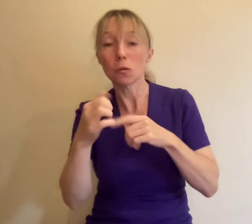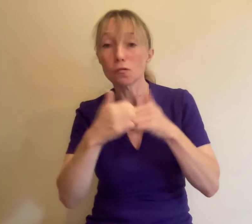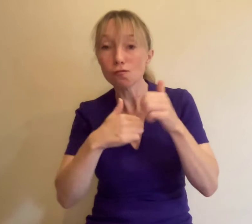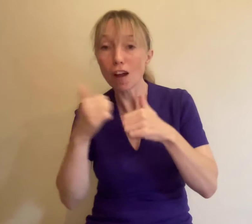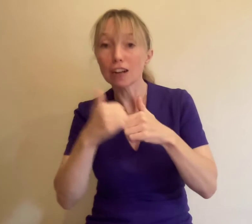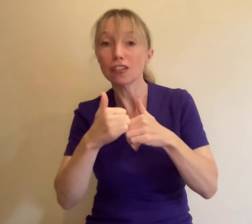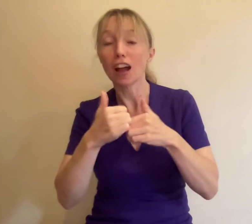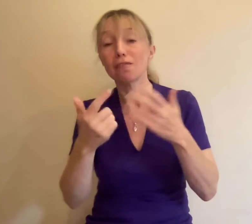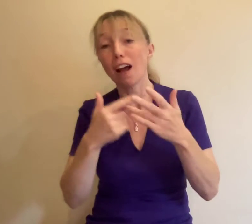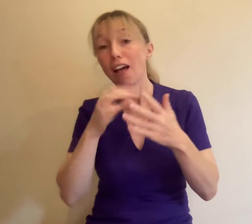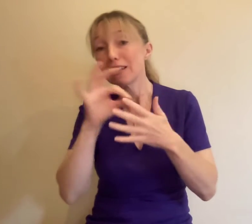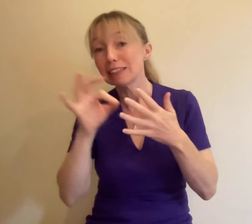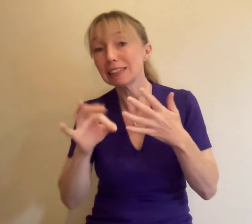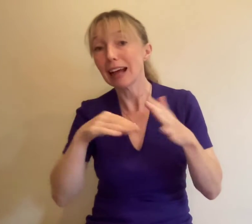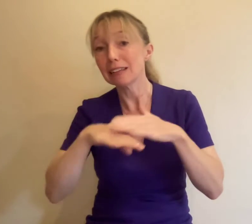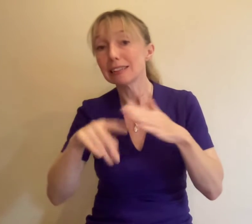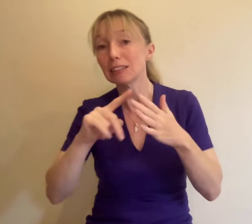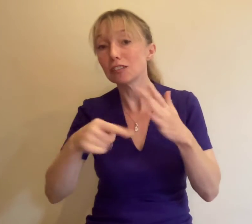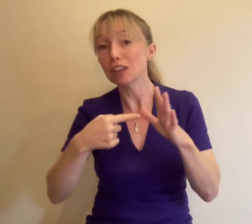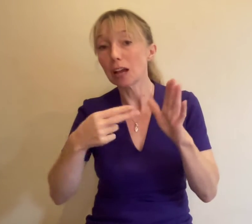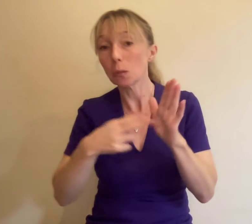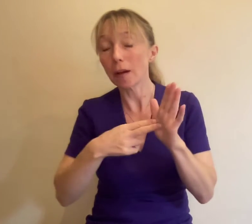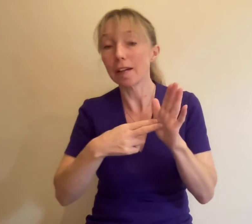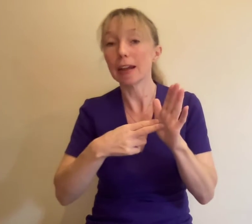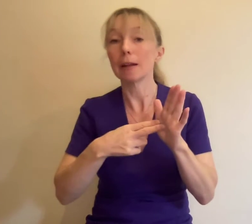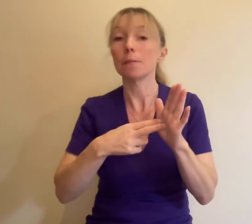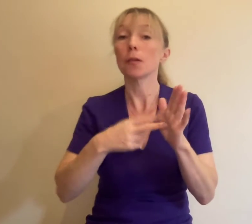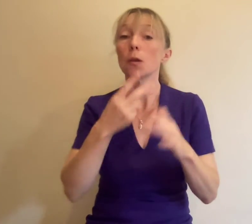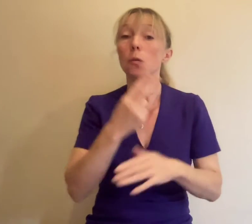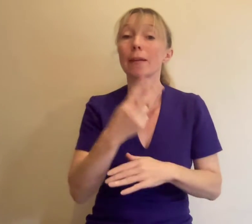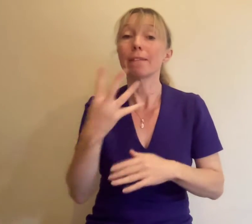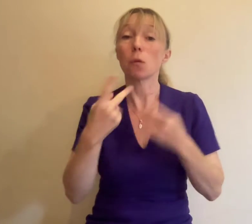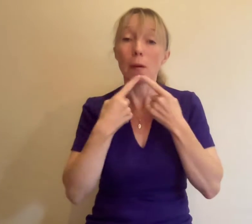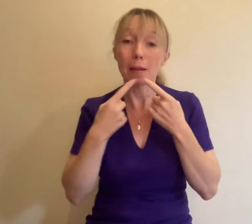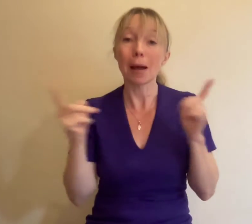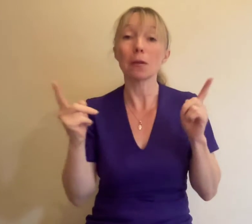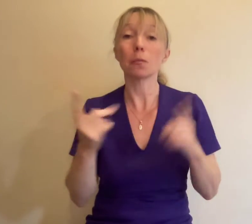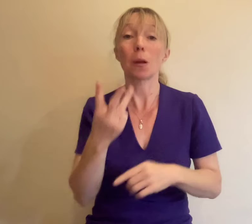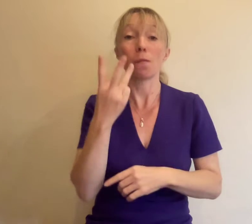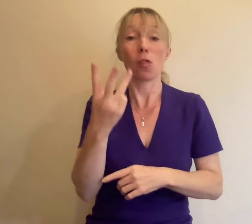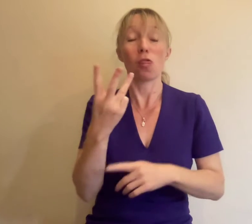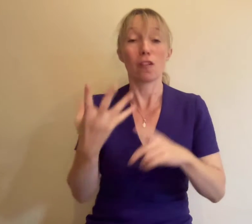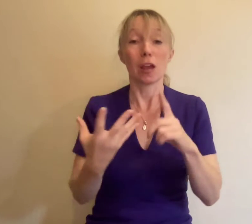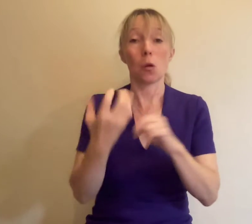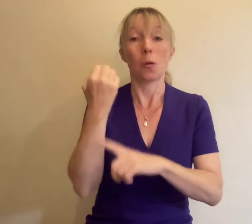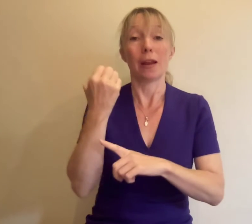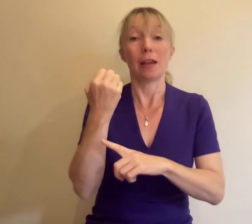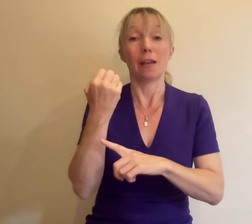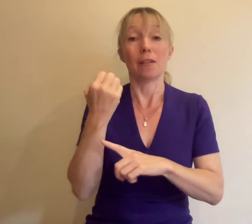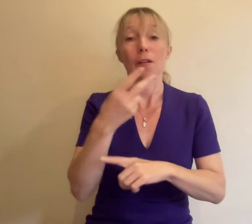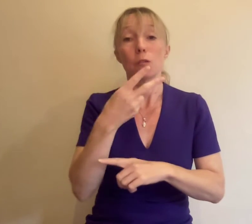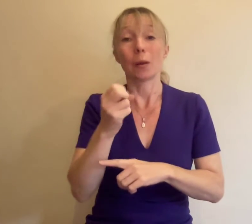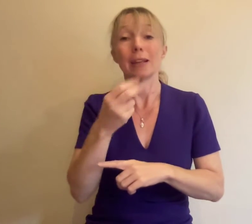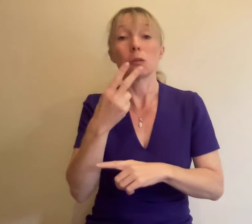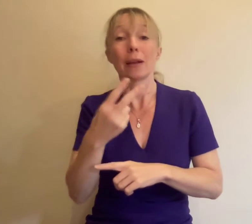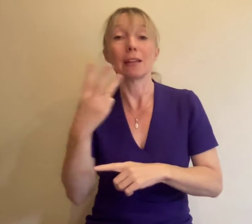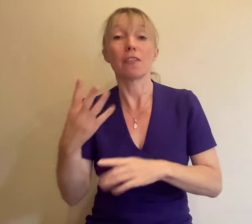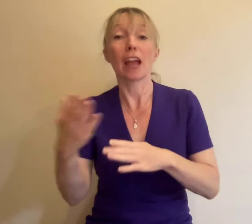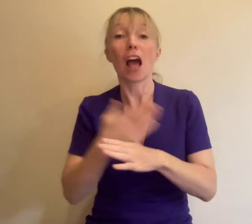24. The announcement of the three recipients of the 2023 Early Career Bursaries for London Writing will be on the